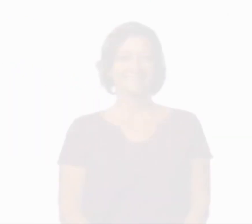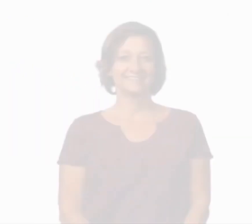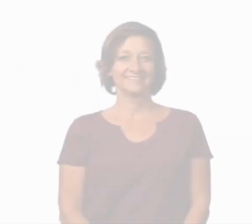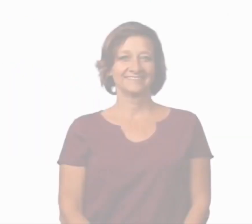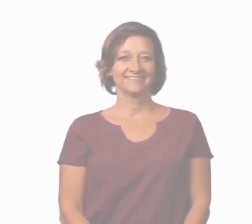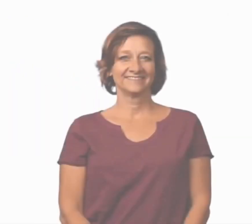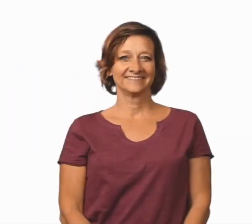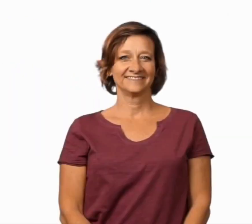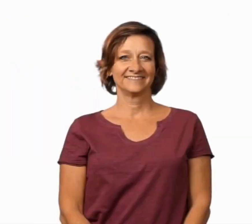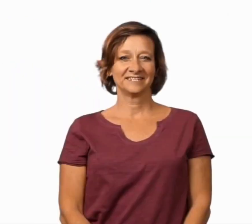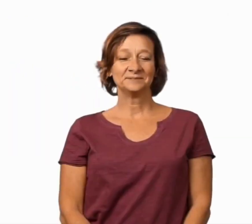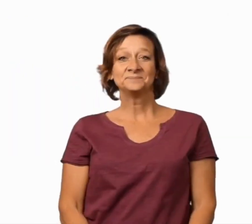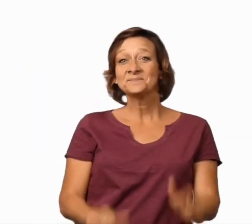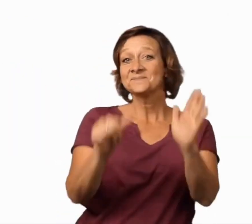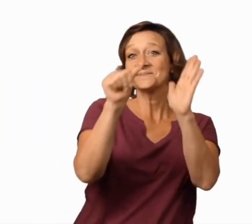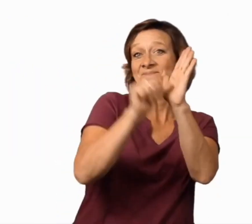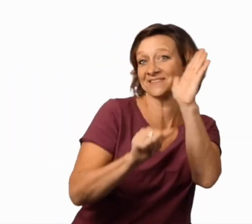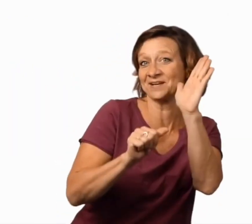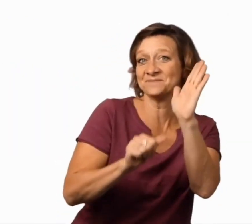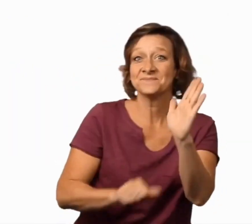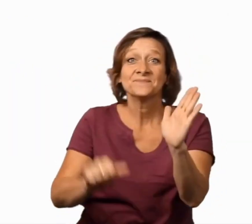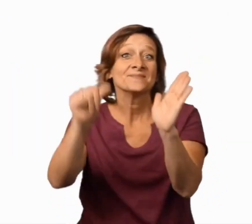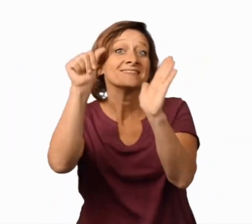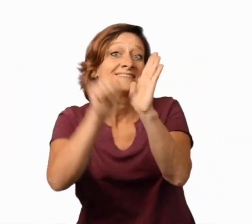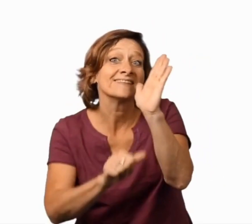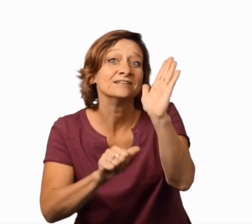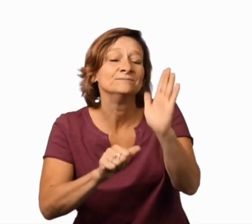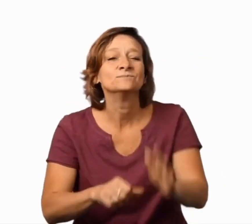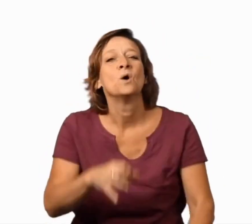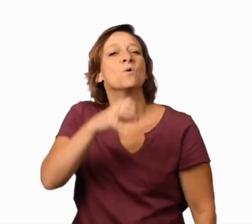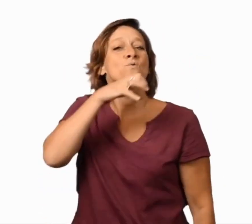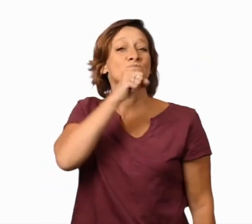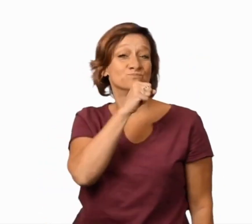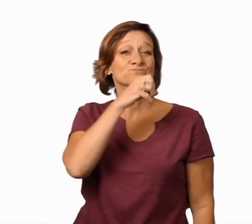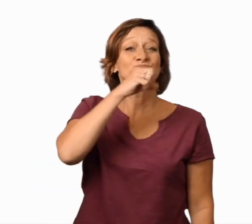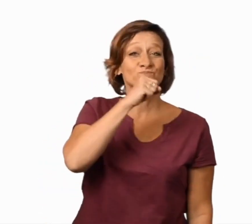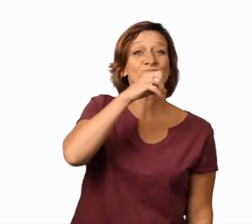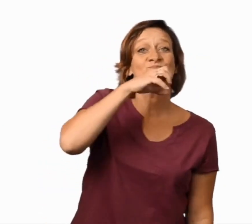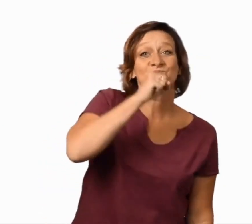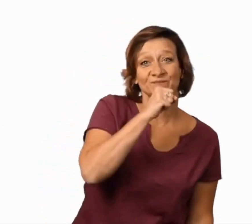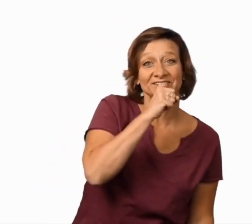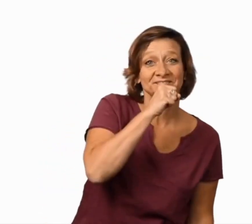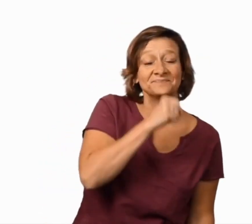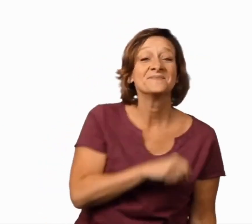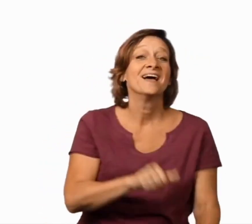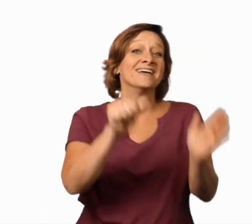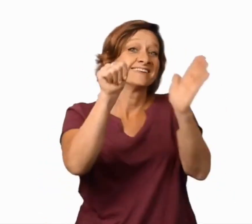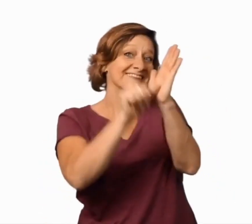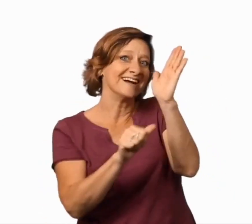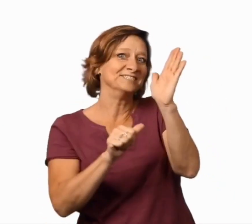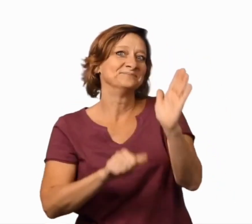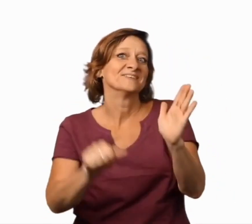carrot carrot orange orange orange carrot